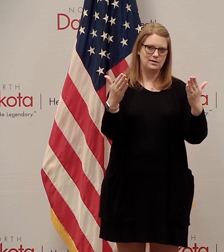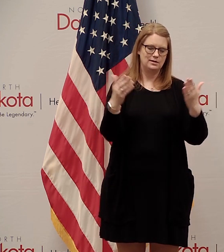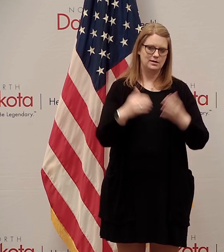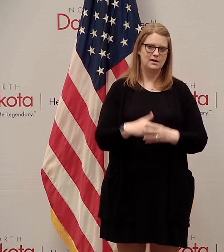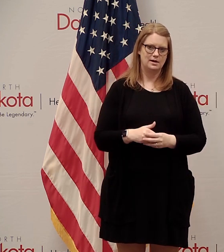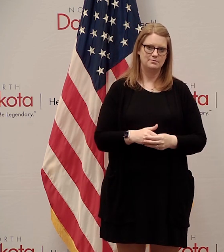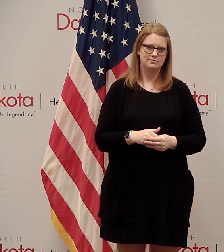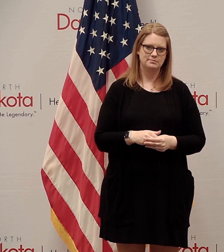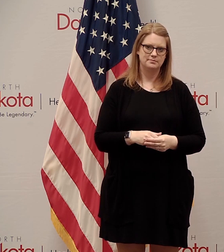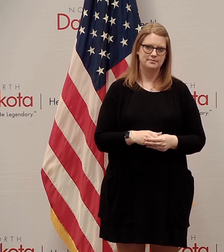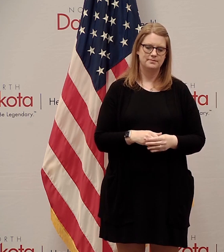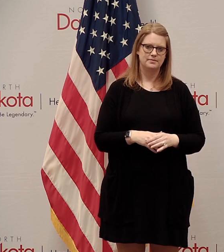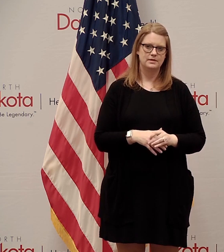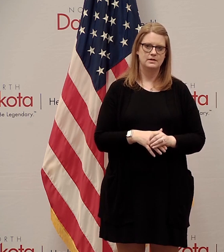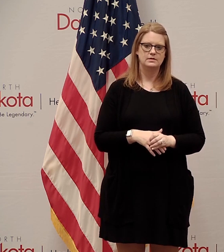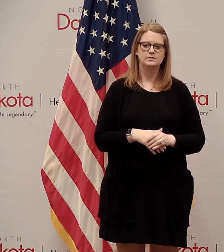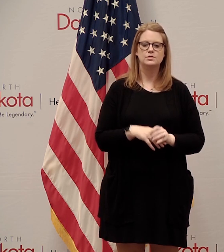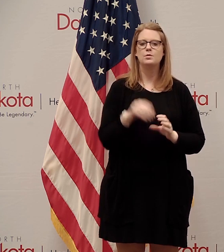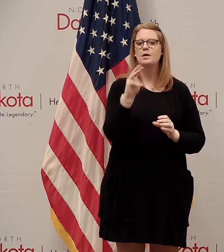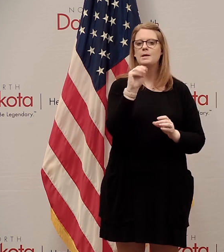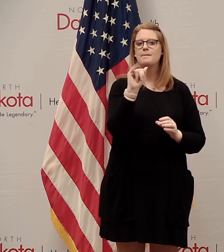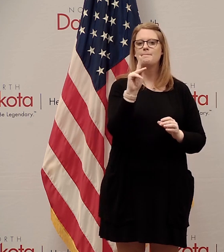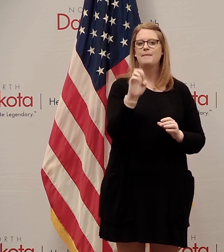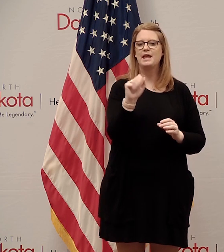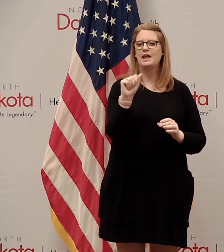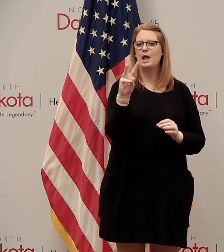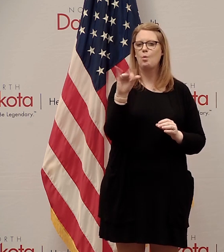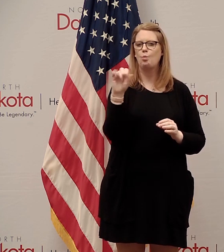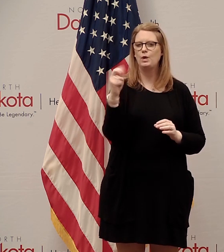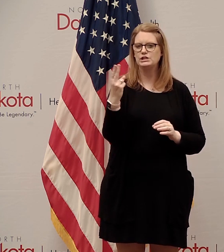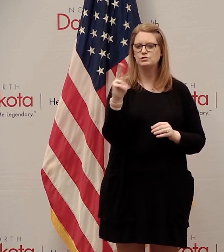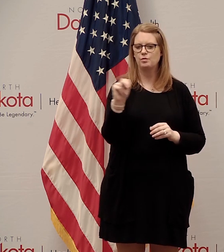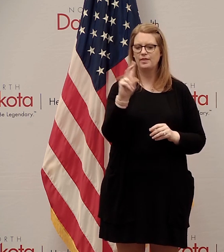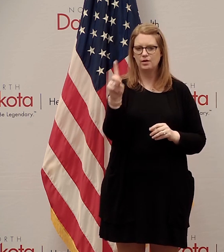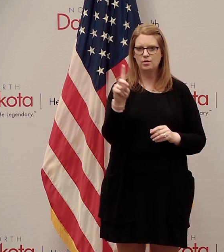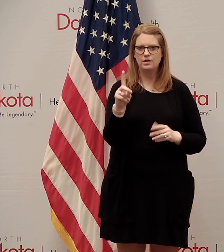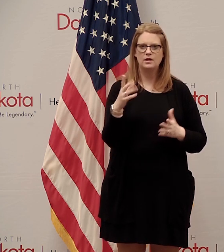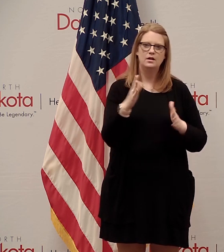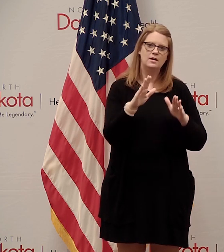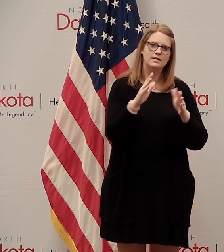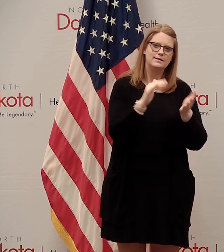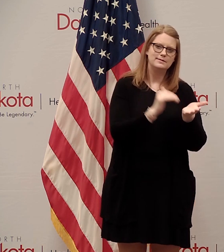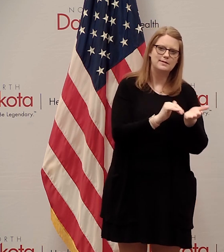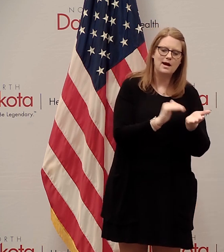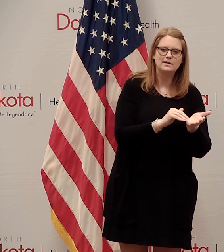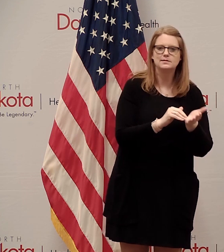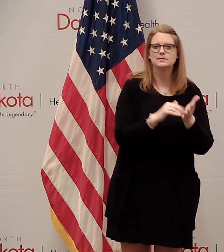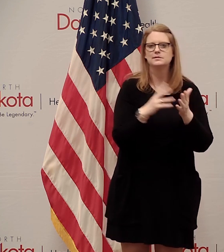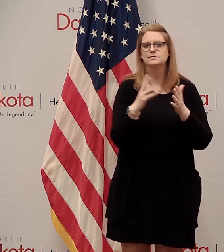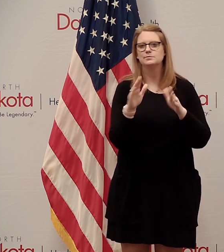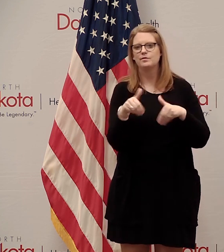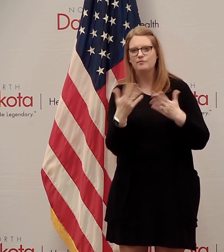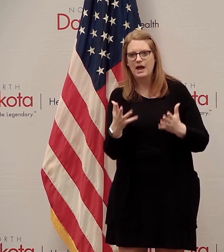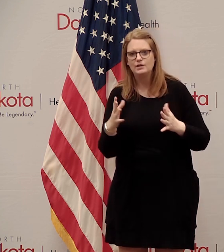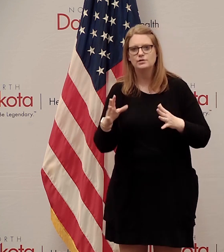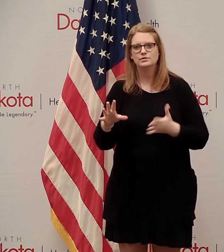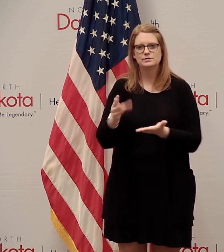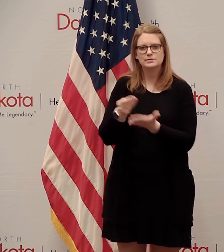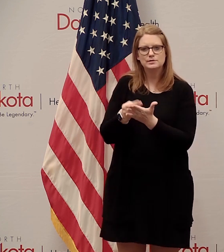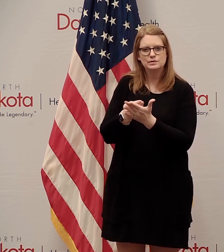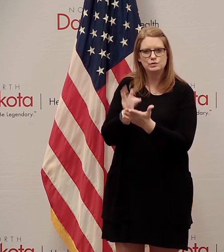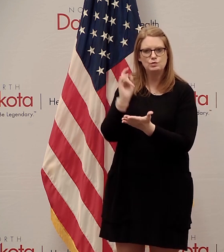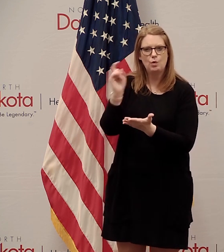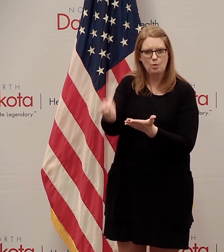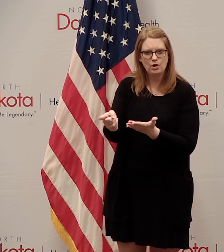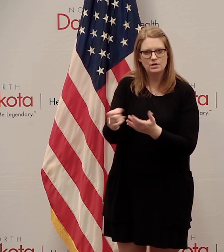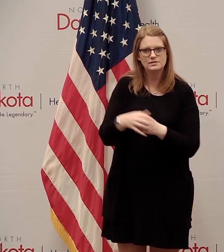goes out to make a wish North Dakota and the many medical providers, volunteers and donors who for the last 35 years